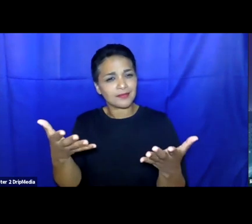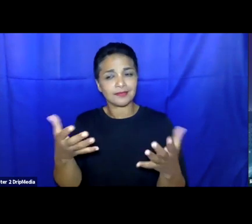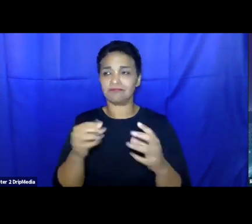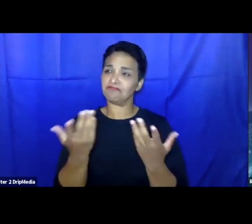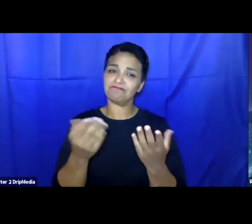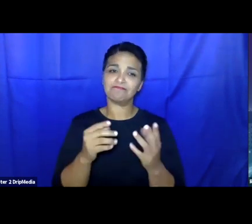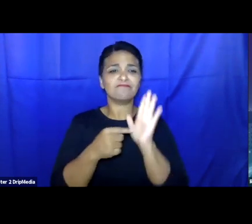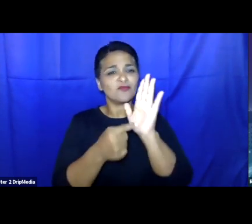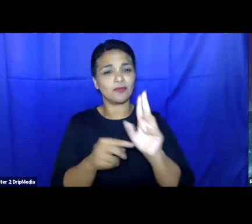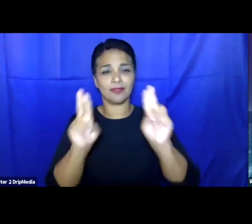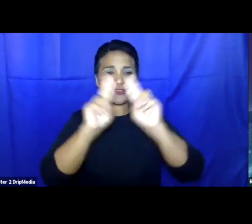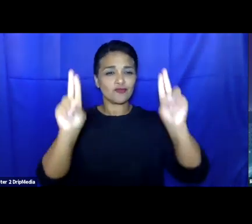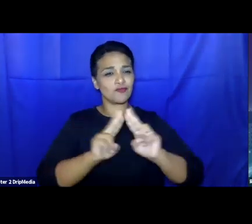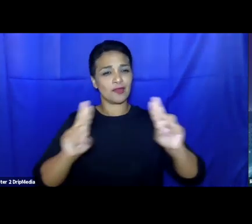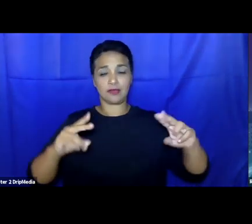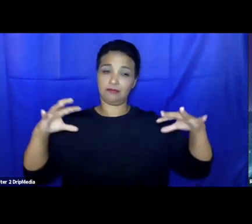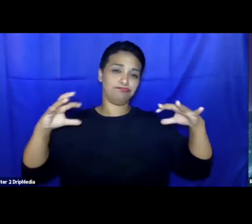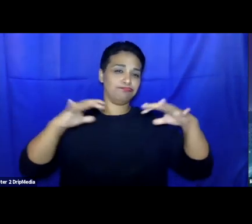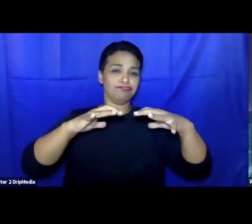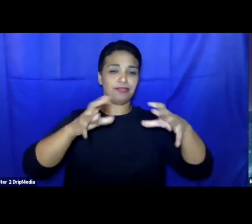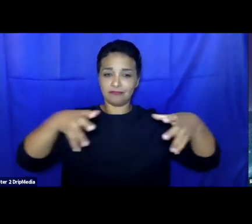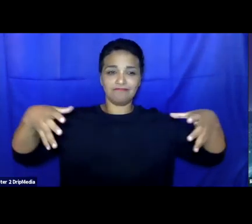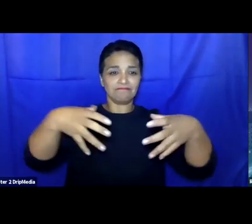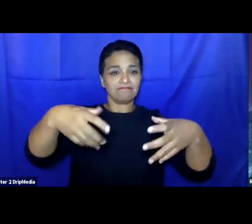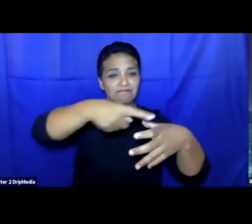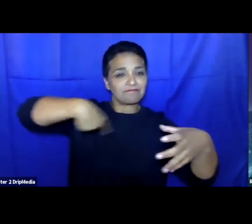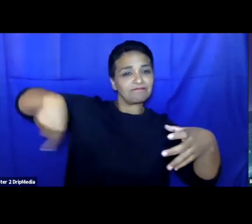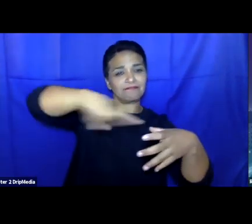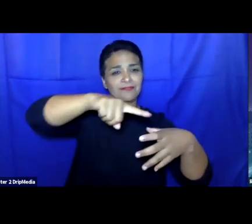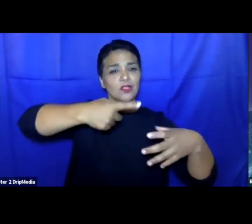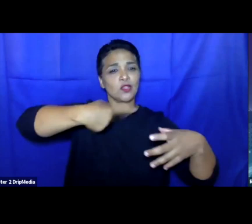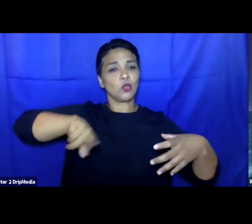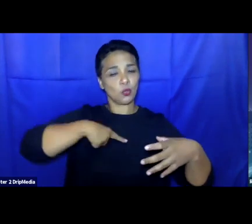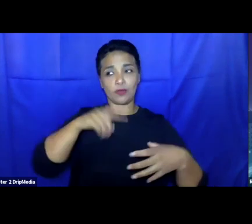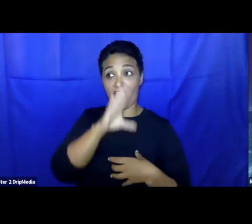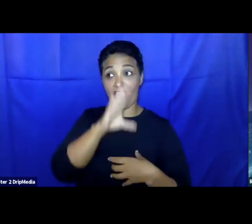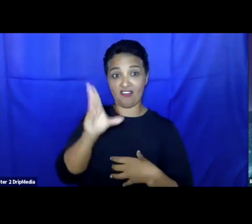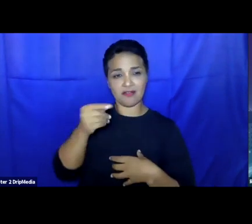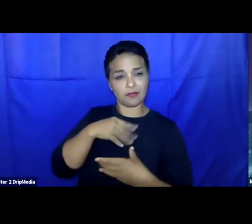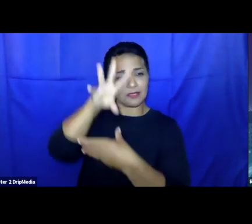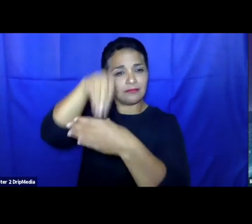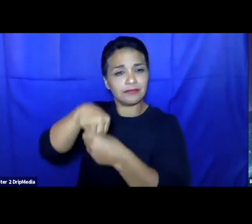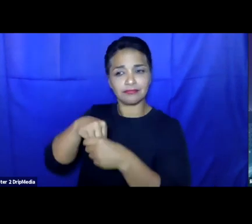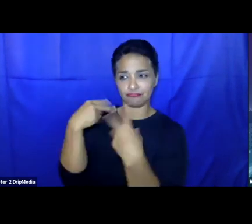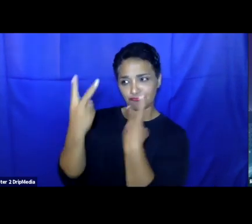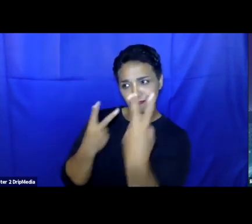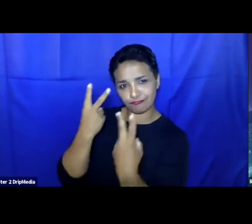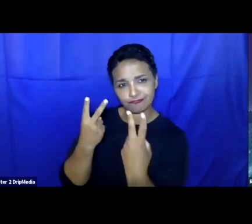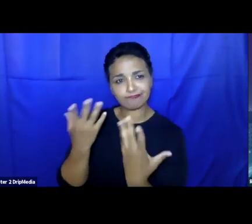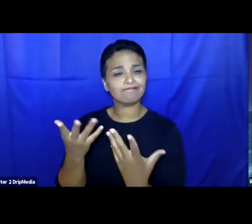sat through wonderful panel this morning on Africa. One does have to say, well, why is there this,